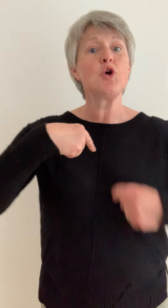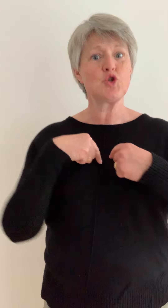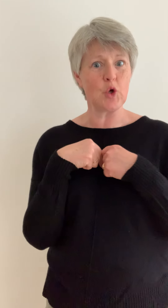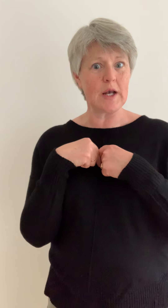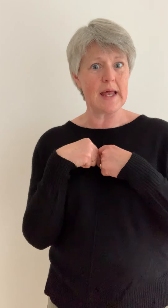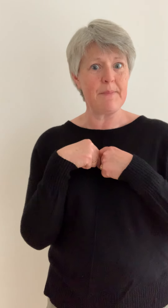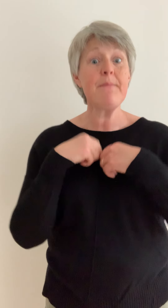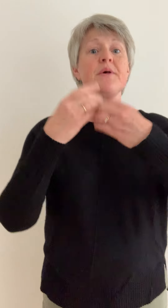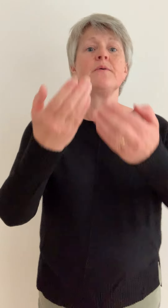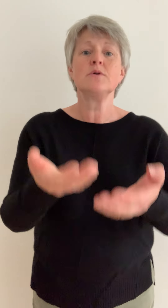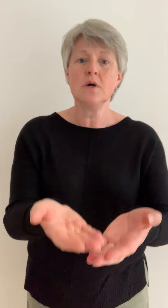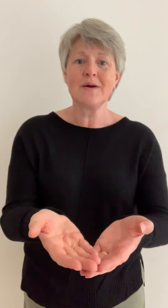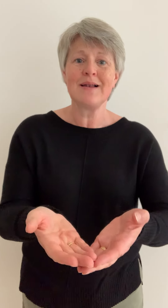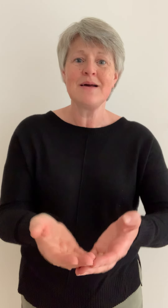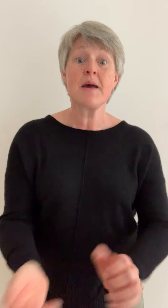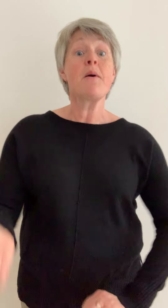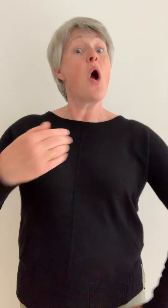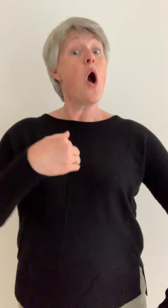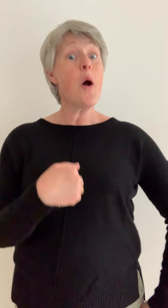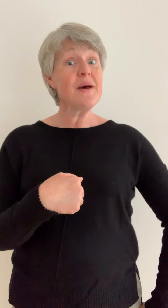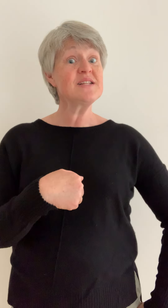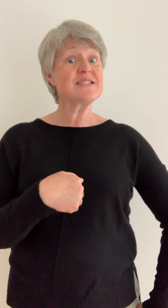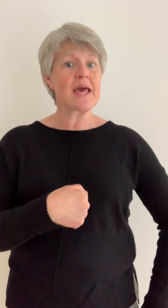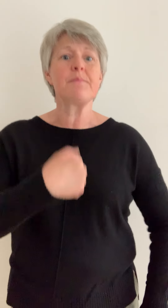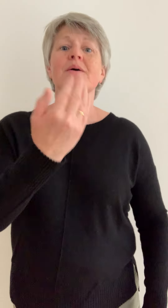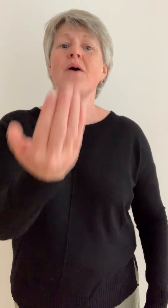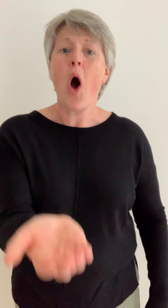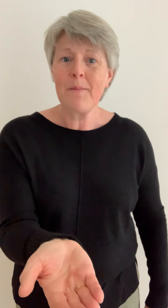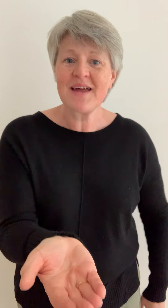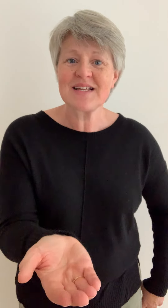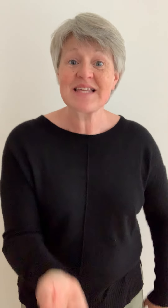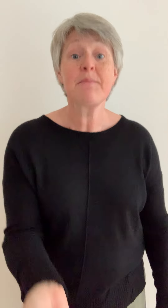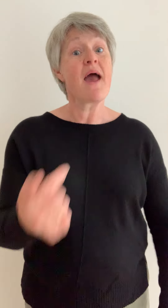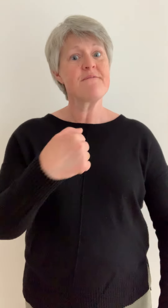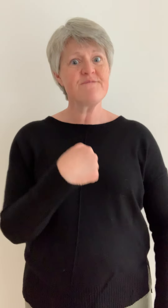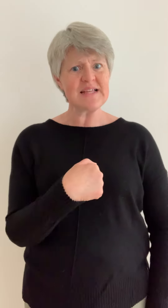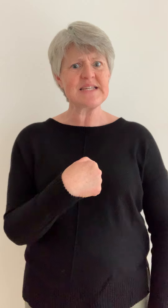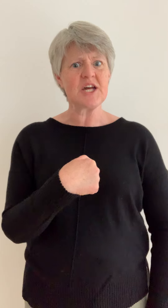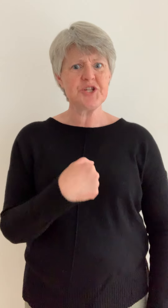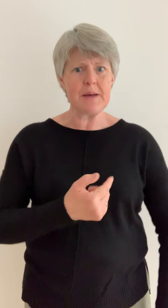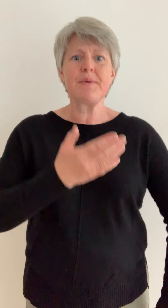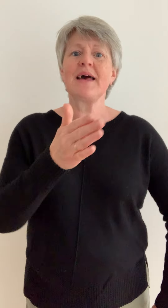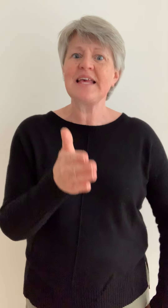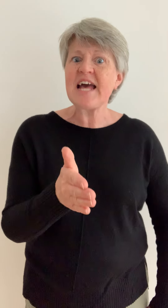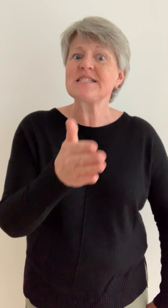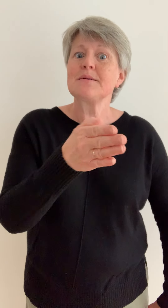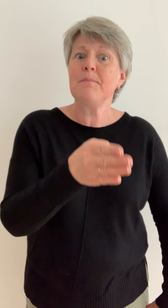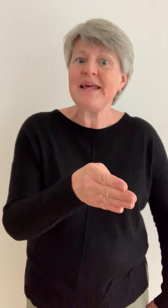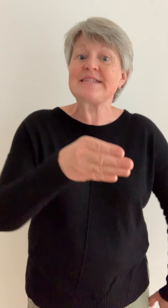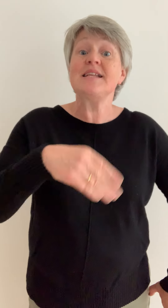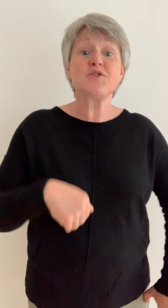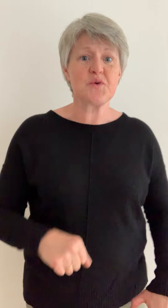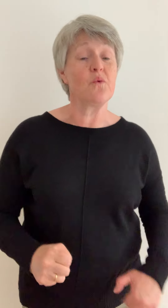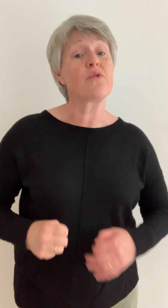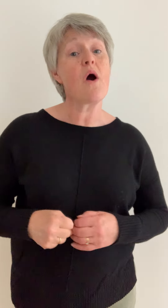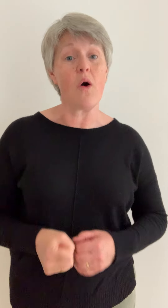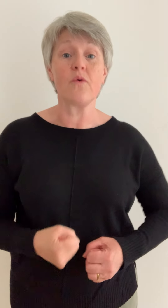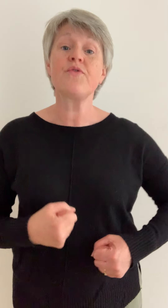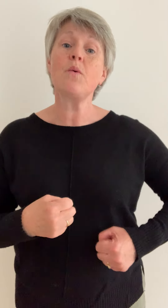Toodle-a-bip. Hop and a-skip. Fancy a chip? Yes, please. Let's do the whole thing